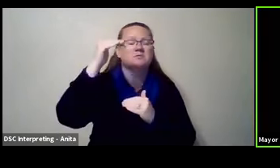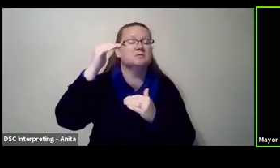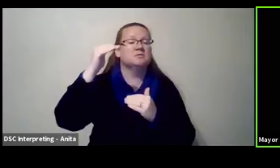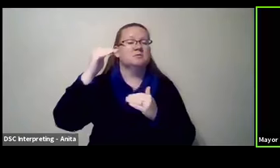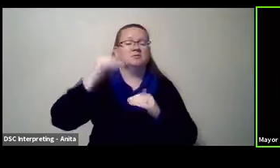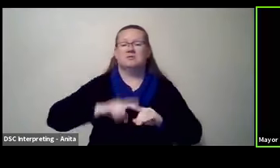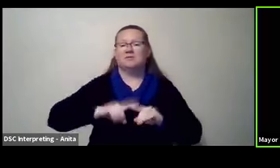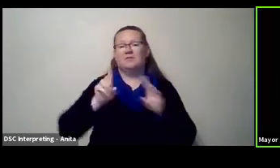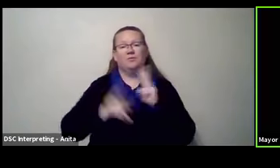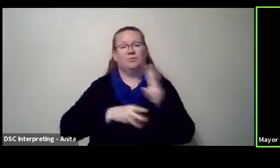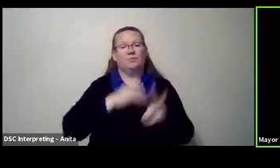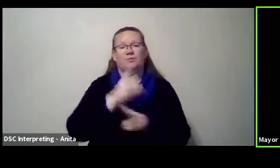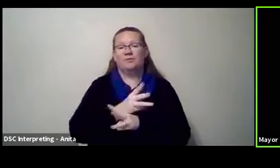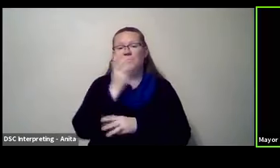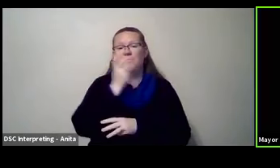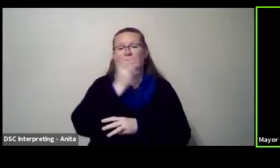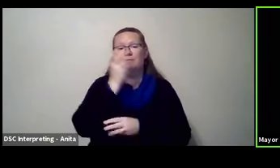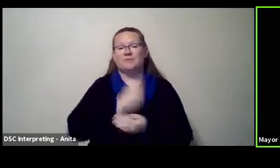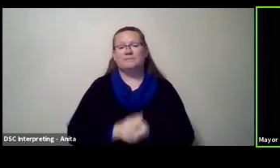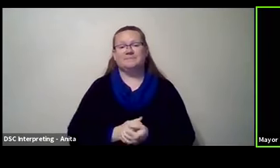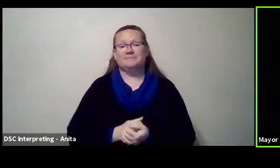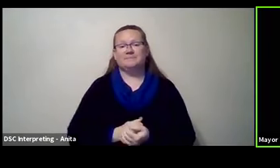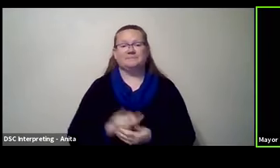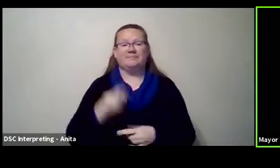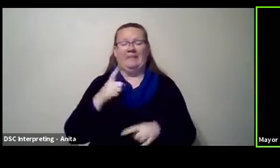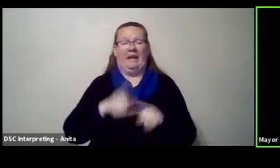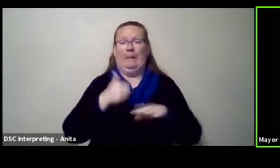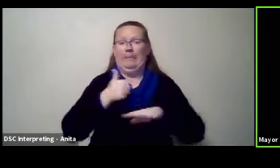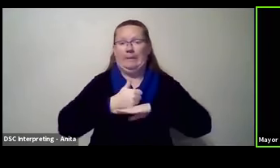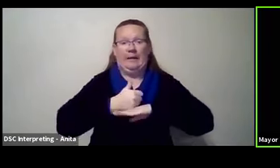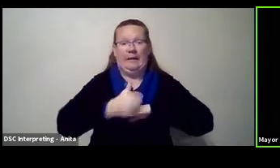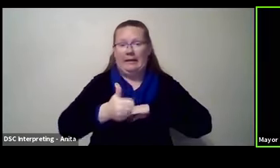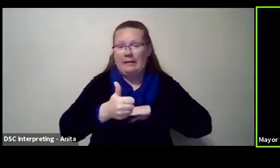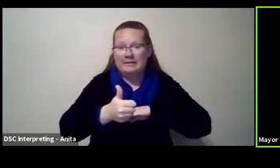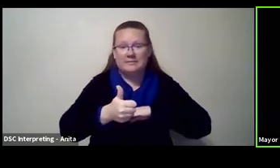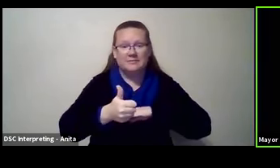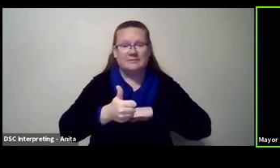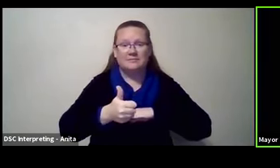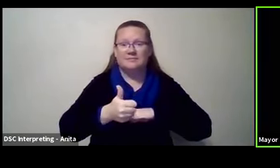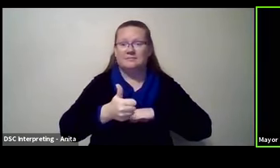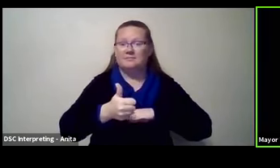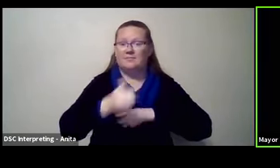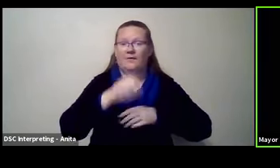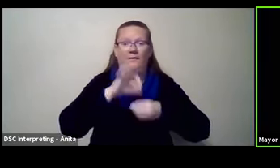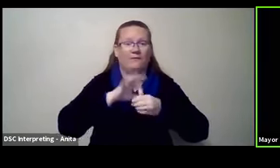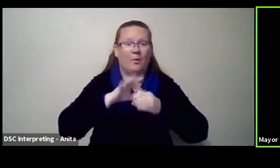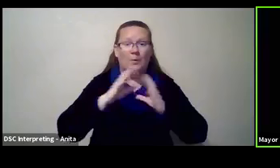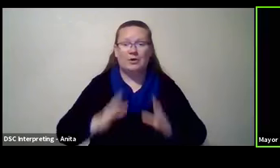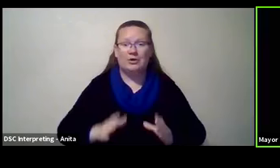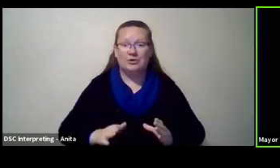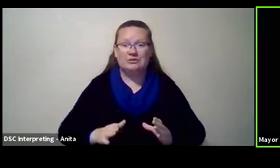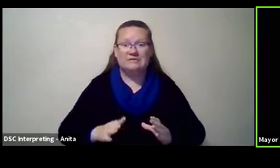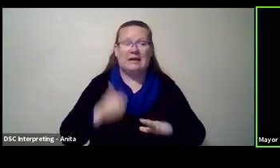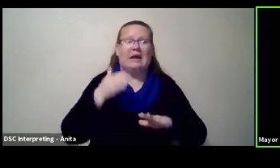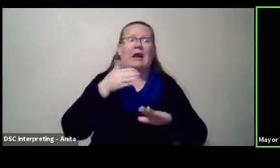it was just a different world. I, I don't blame at all a, a voter, uh, post March